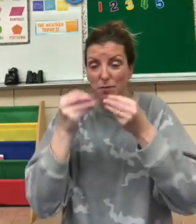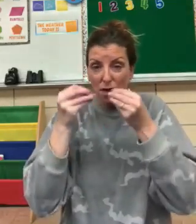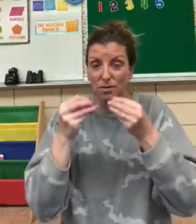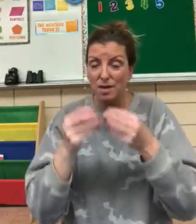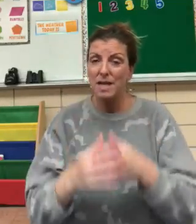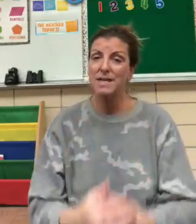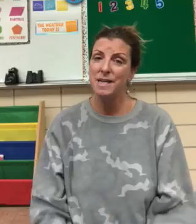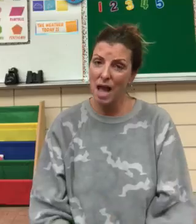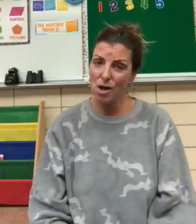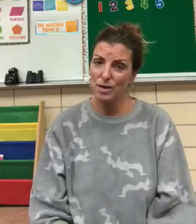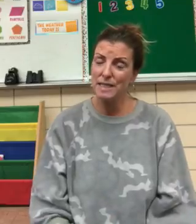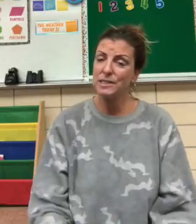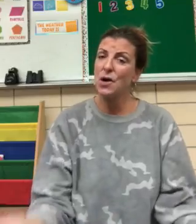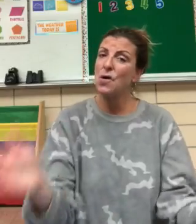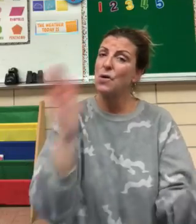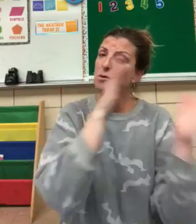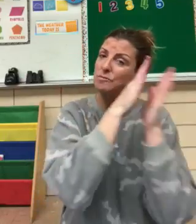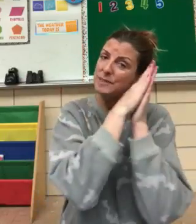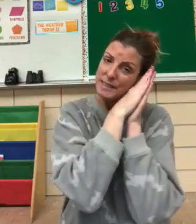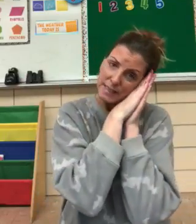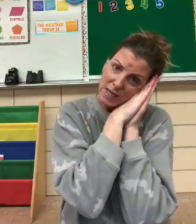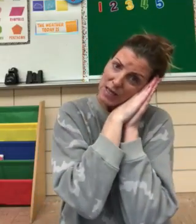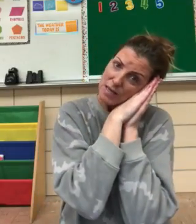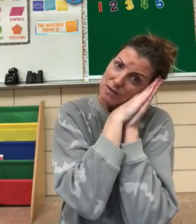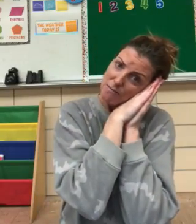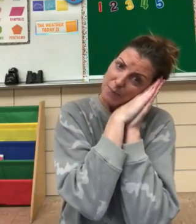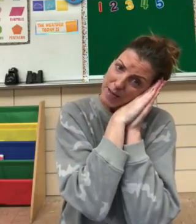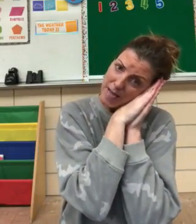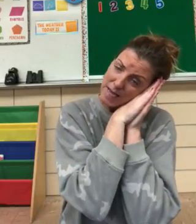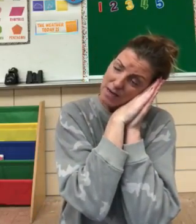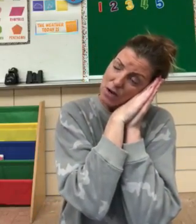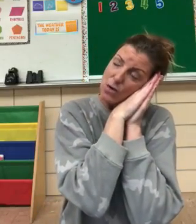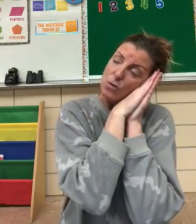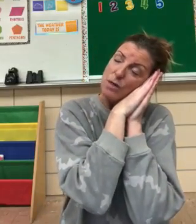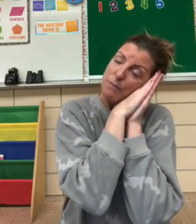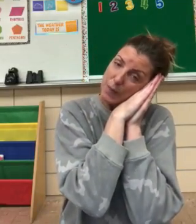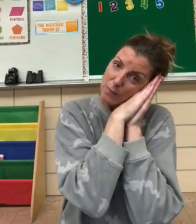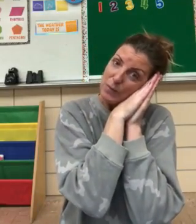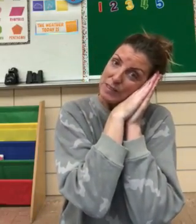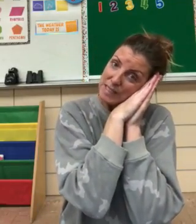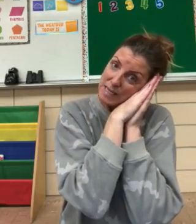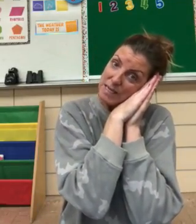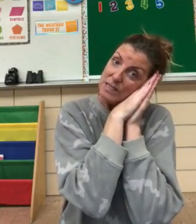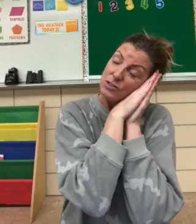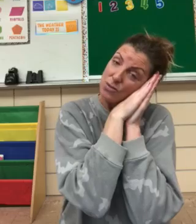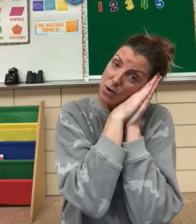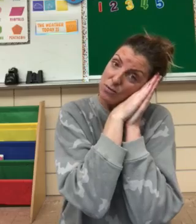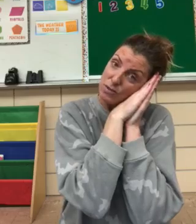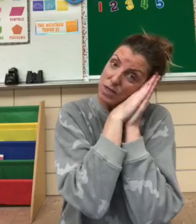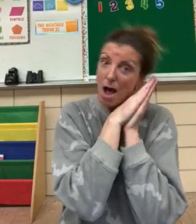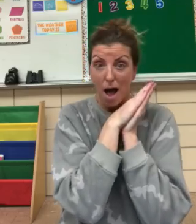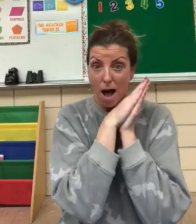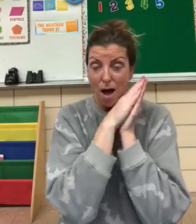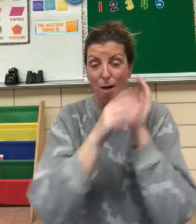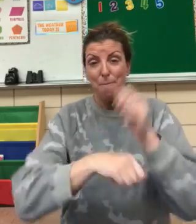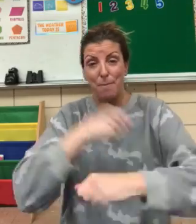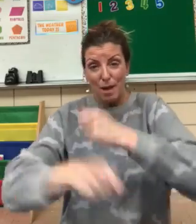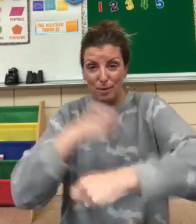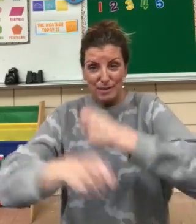And now he's home, sick in bed, with bubbles in his throat. Bubbles,